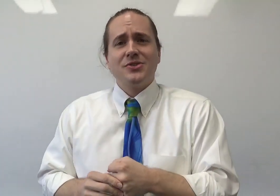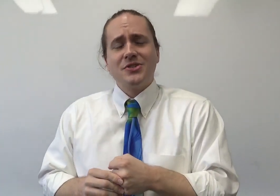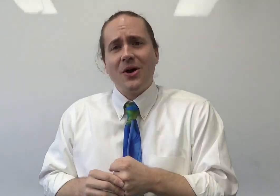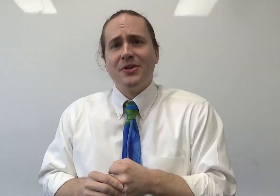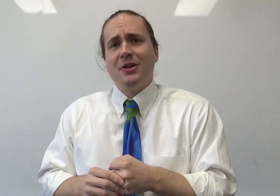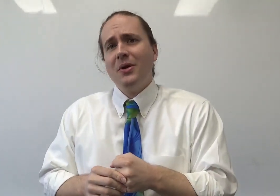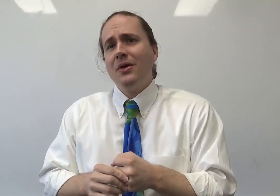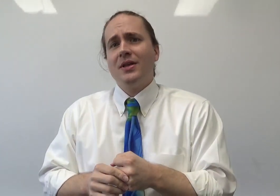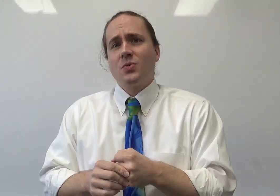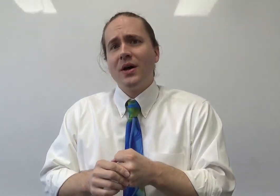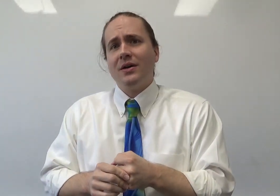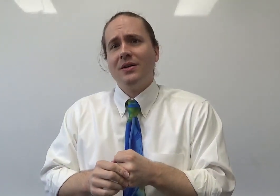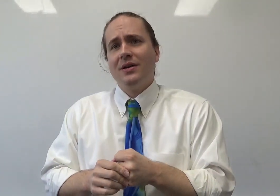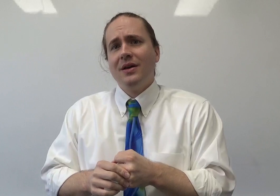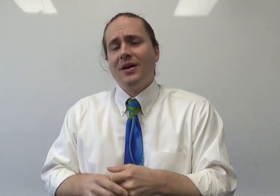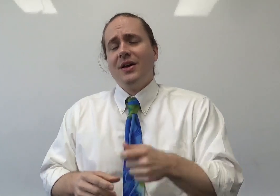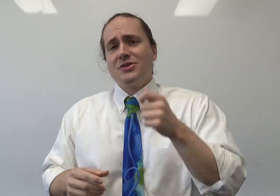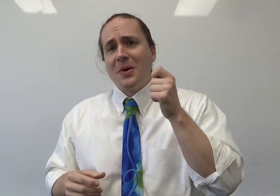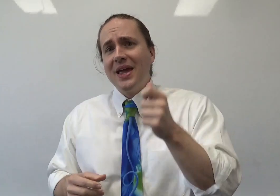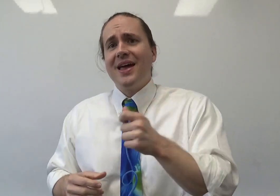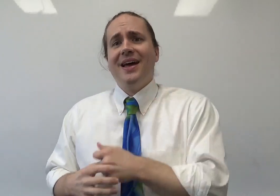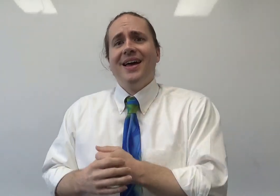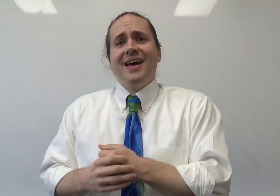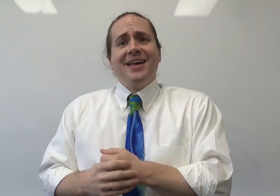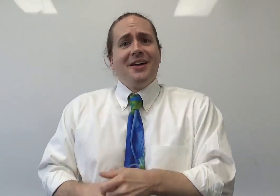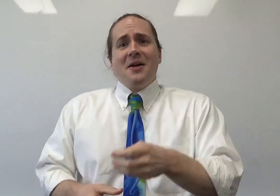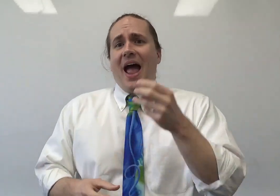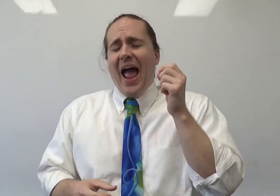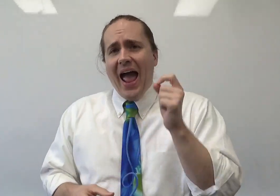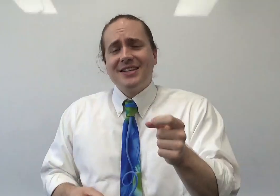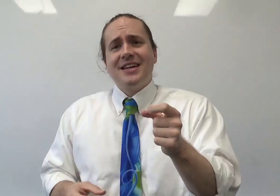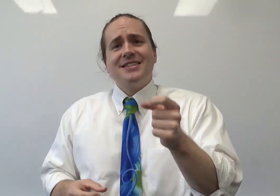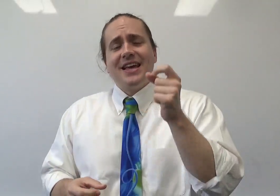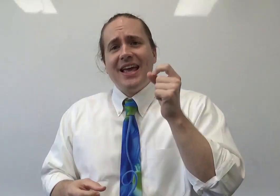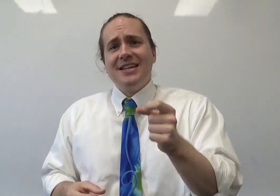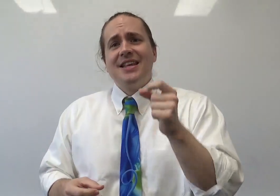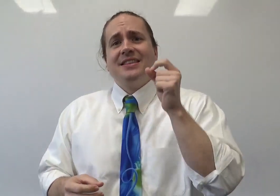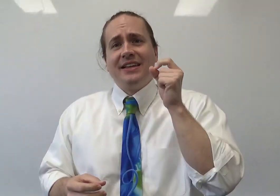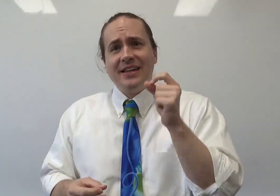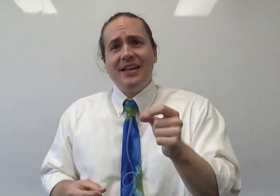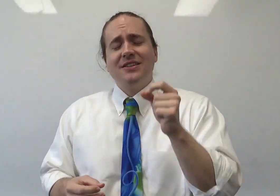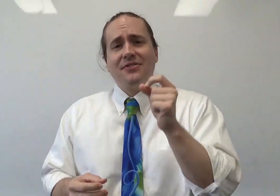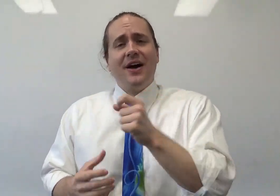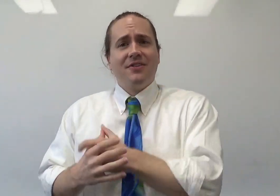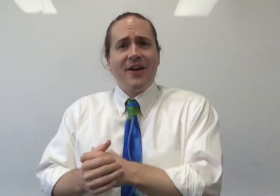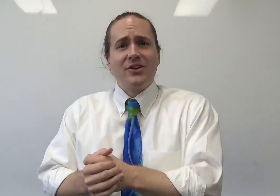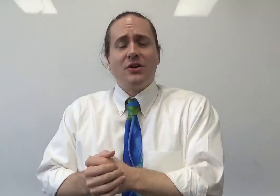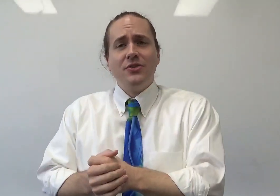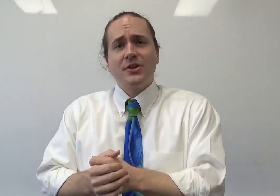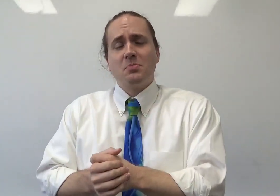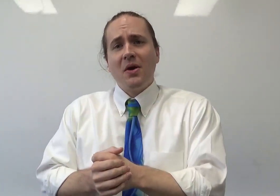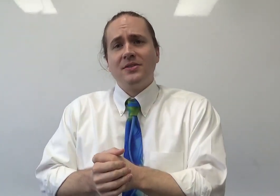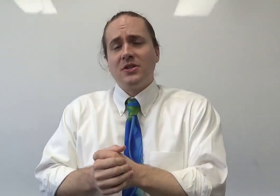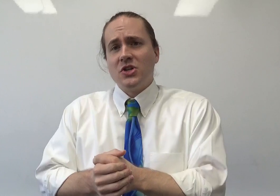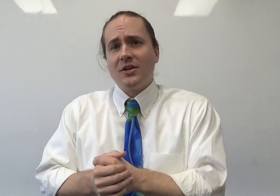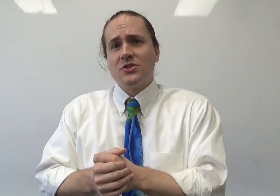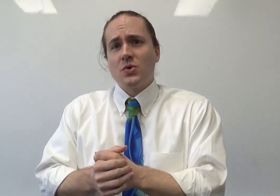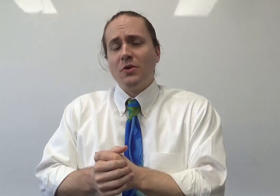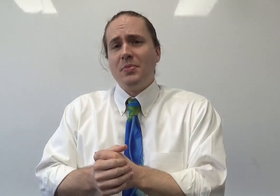scholarly community as well. So again, access is the key defining factor of your experience at the Johnson School of